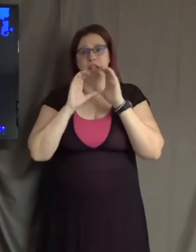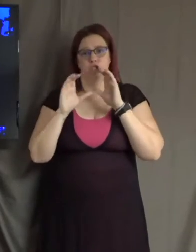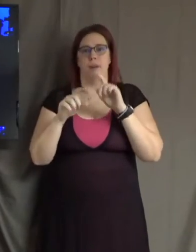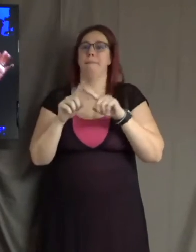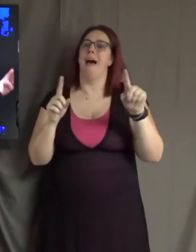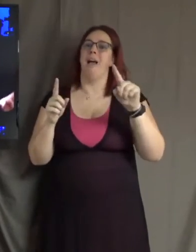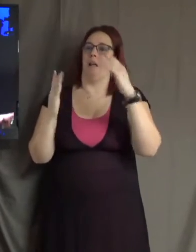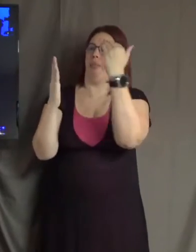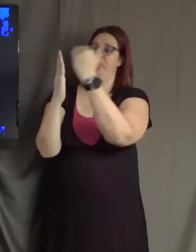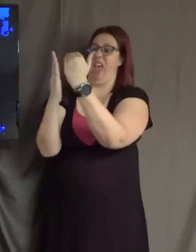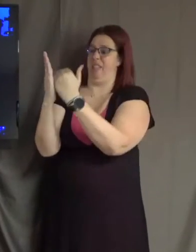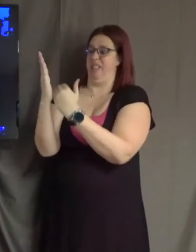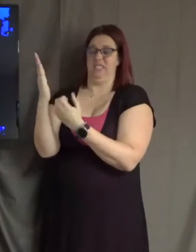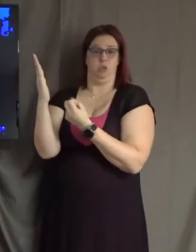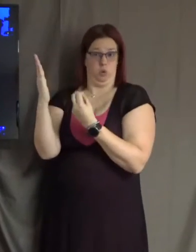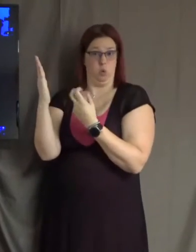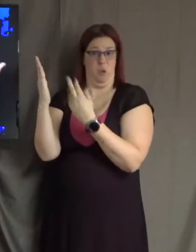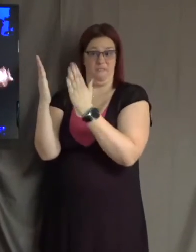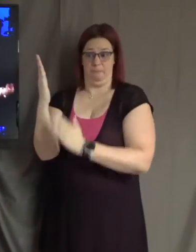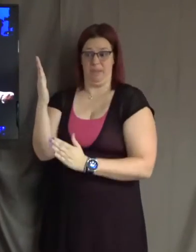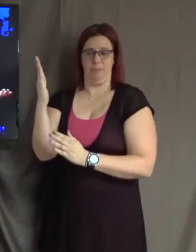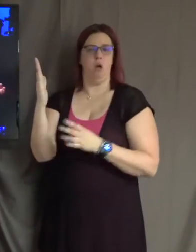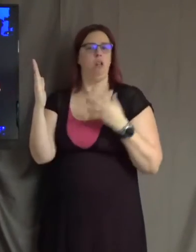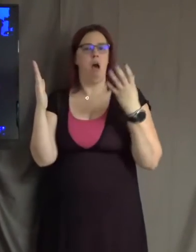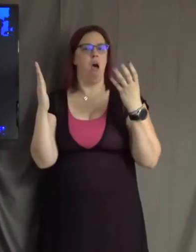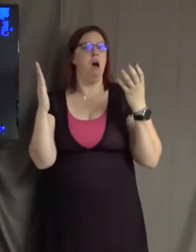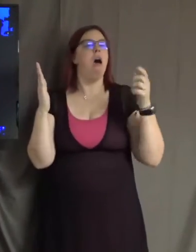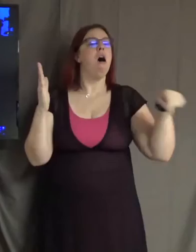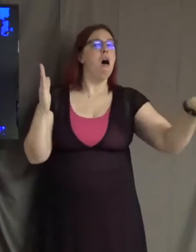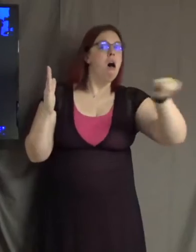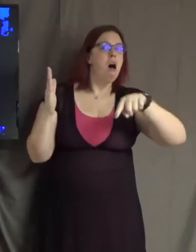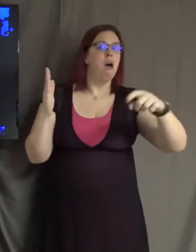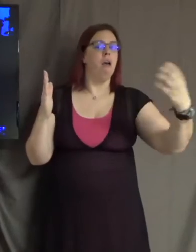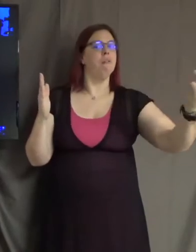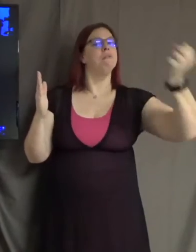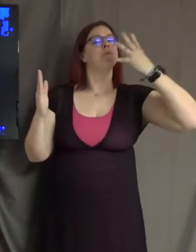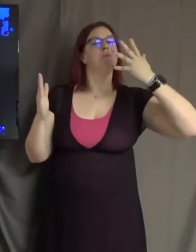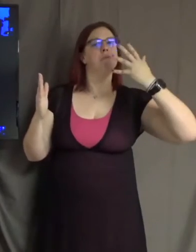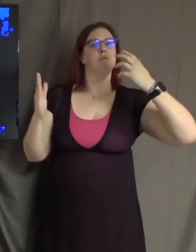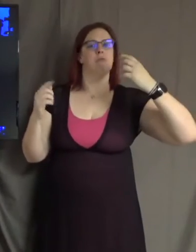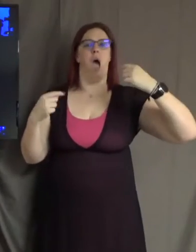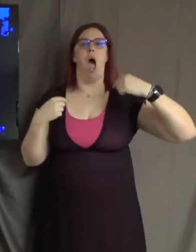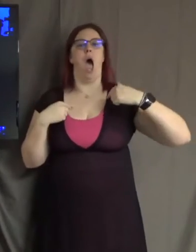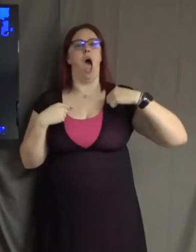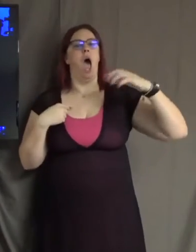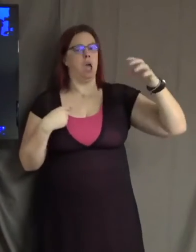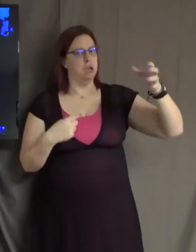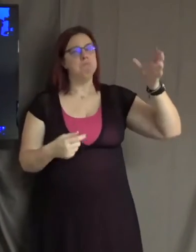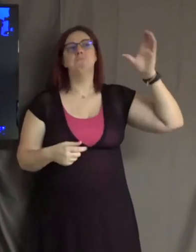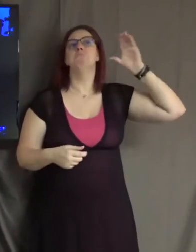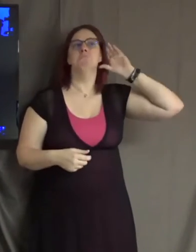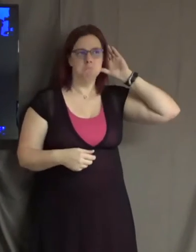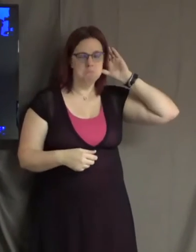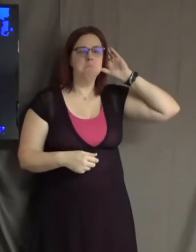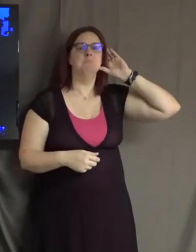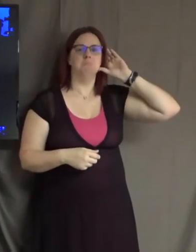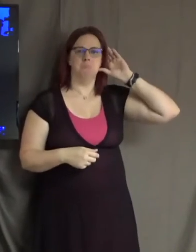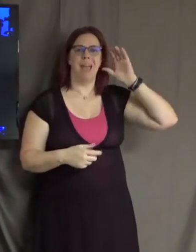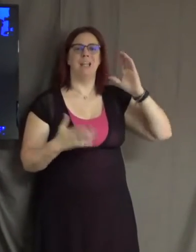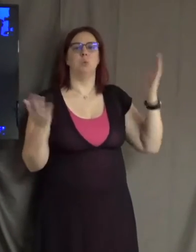that list of 12, their input that comes in, we take it in. And we ask ourselves, is what they're telling me true? Is there